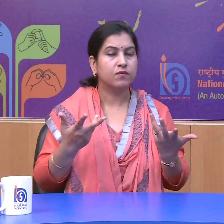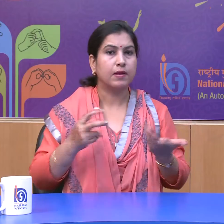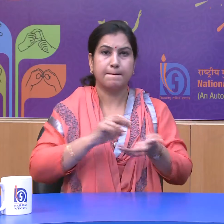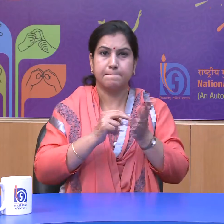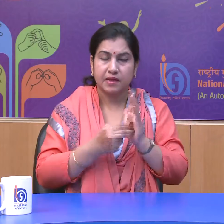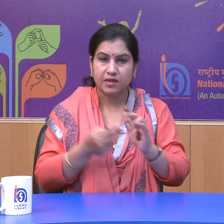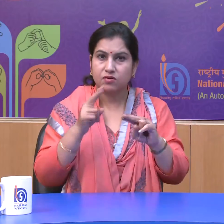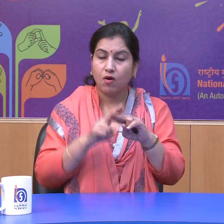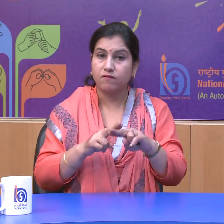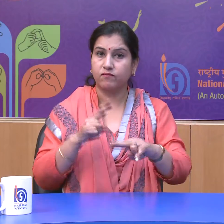of fundamental rights.